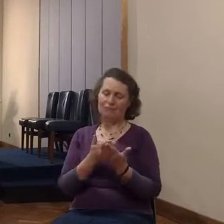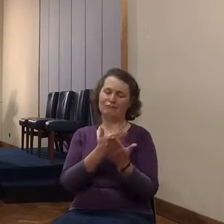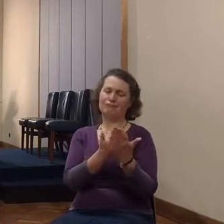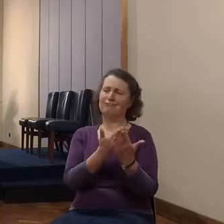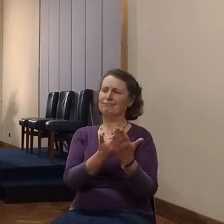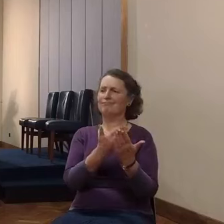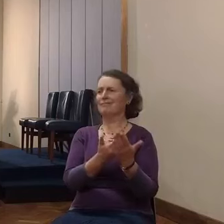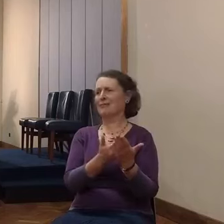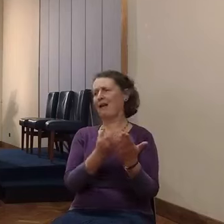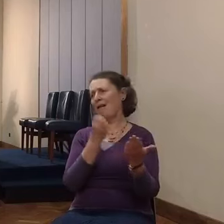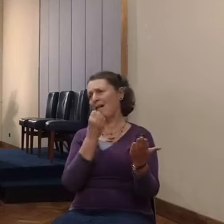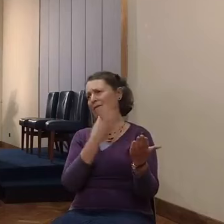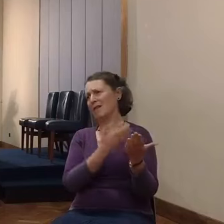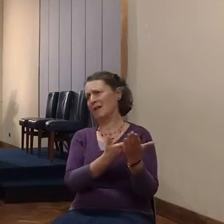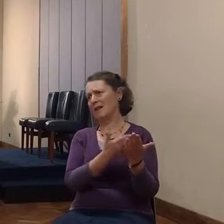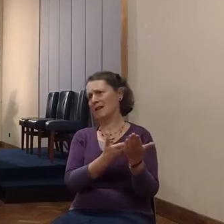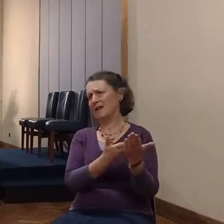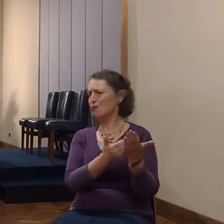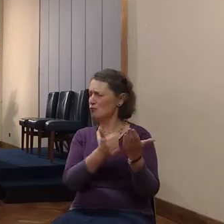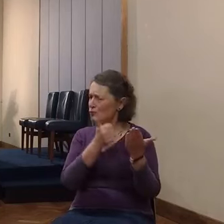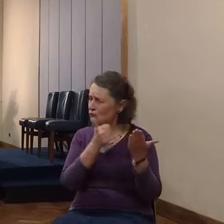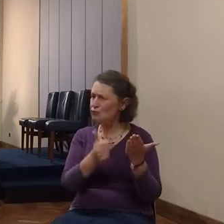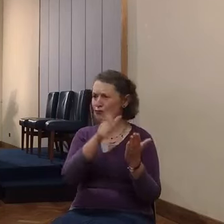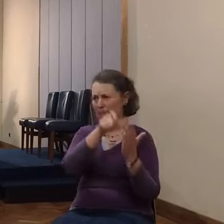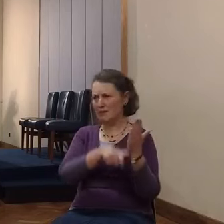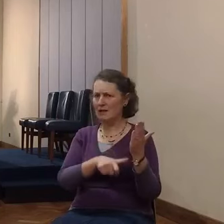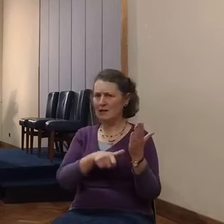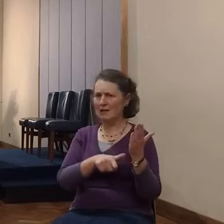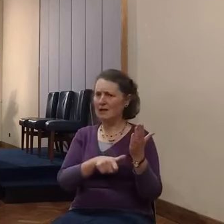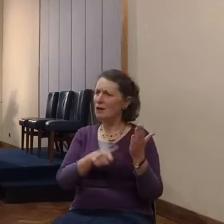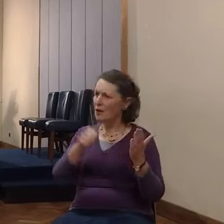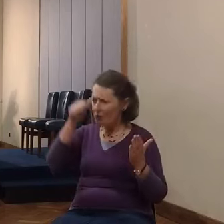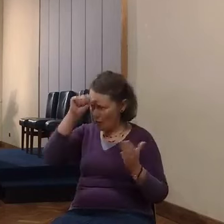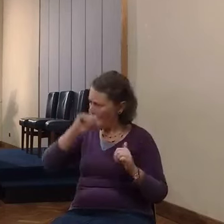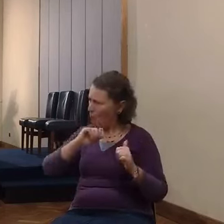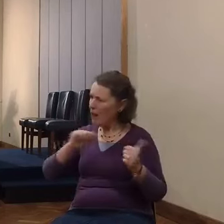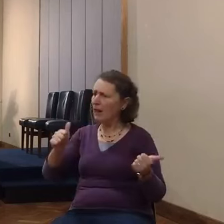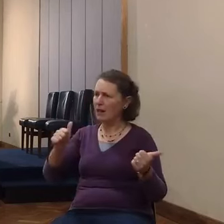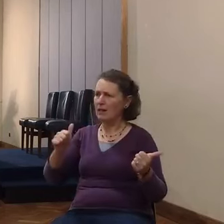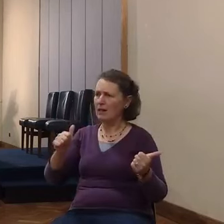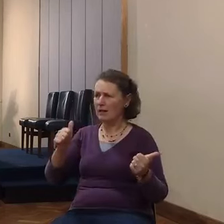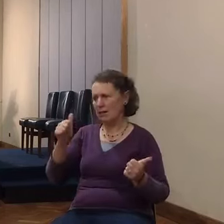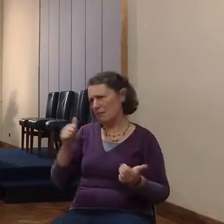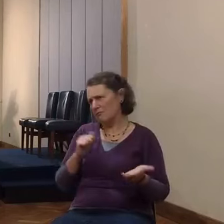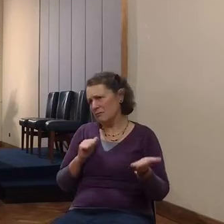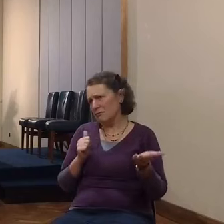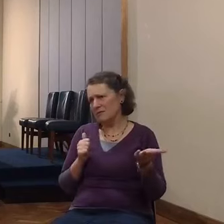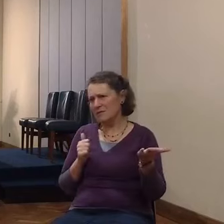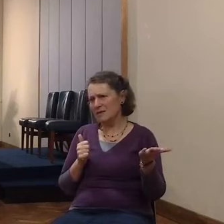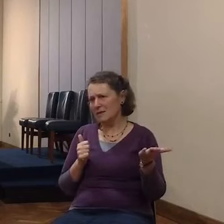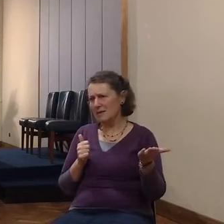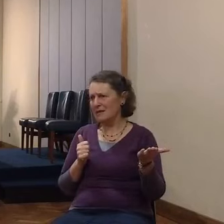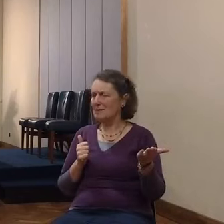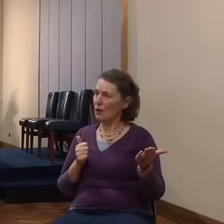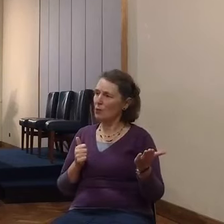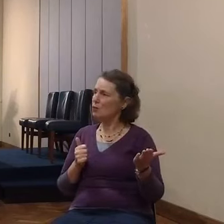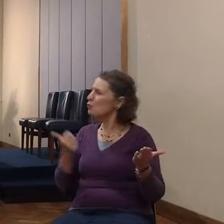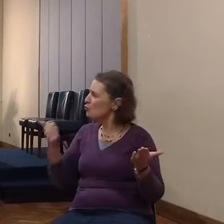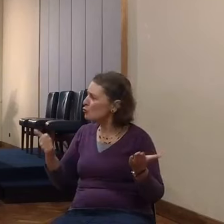You know this chanter well, it's very familiar to you, so it's grand just to look at it together in a simple